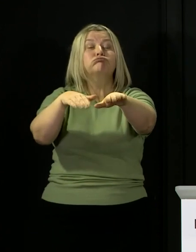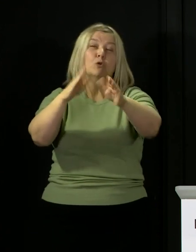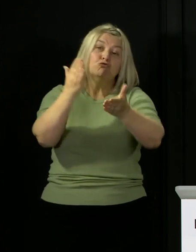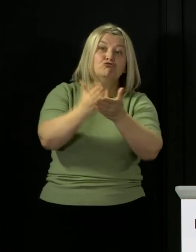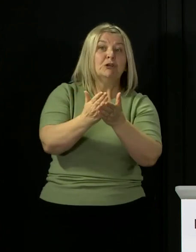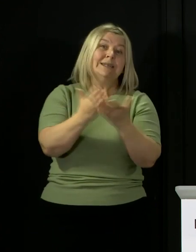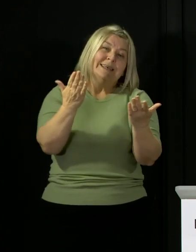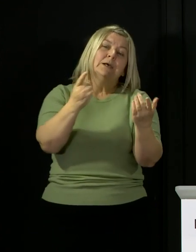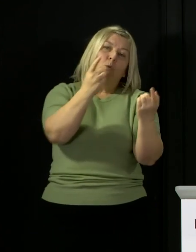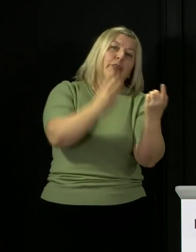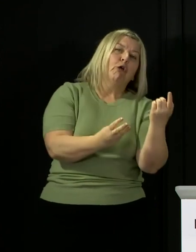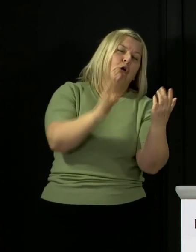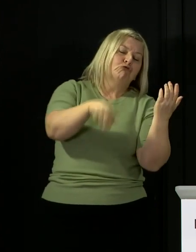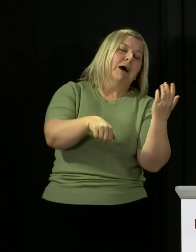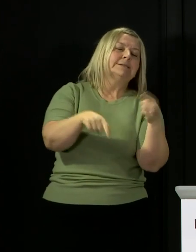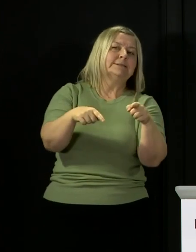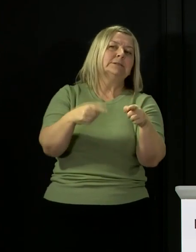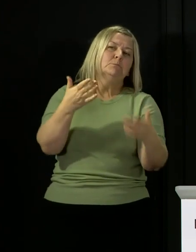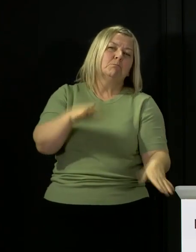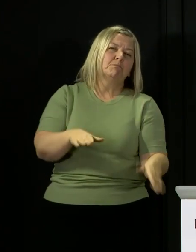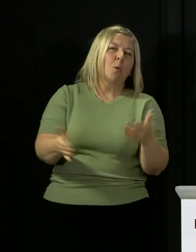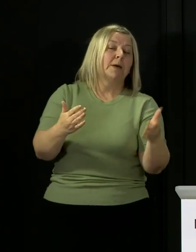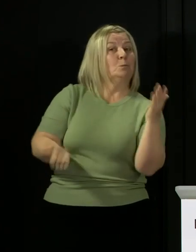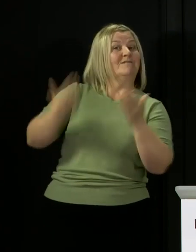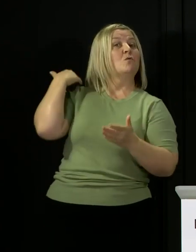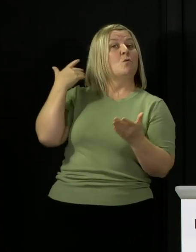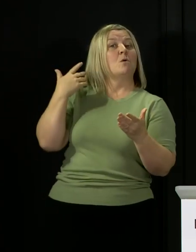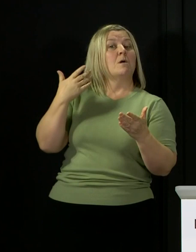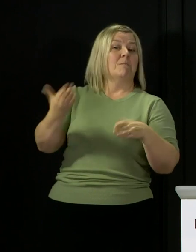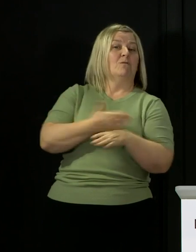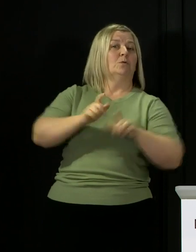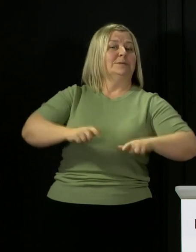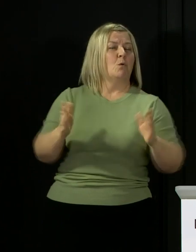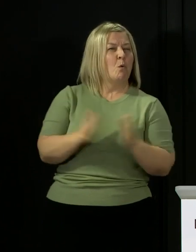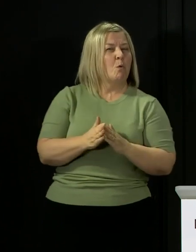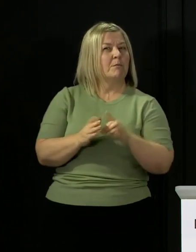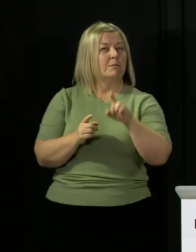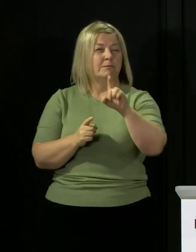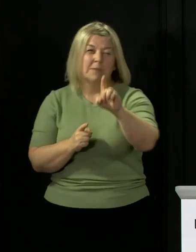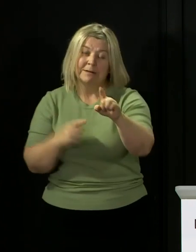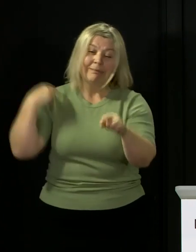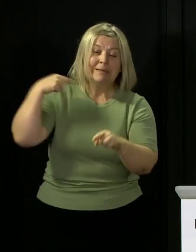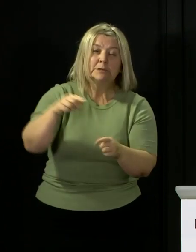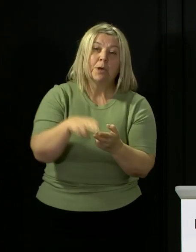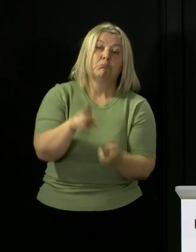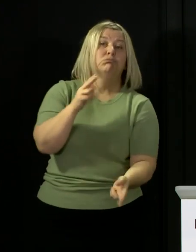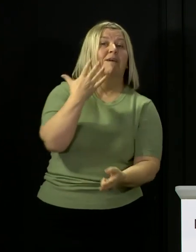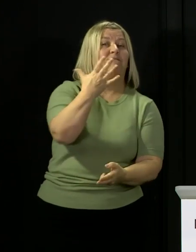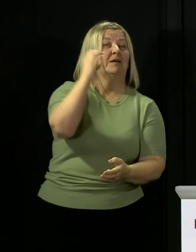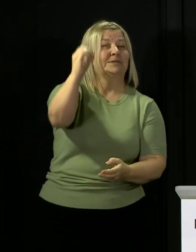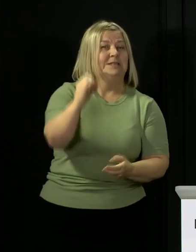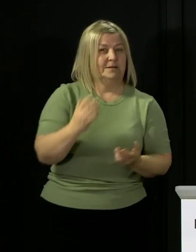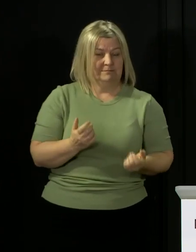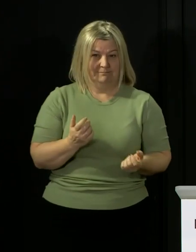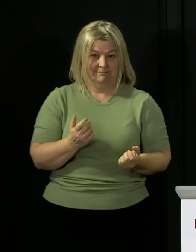pre-lockdown levels, but it has increased this week by about 5% compared to last week. On some of our